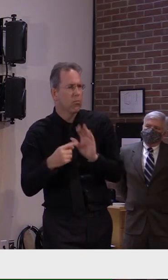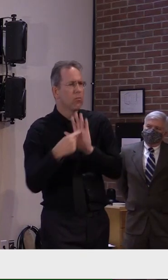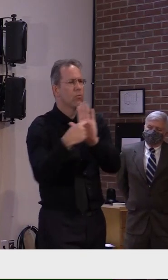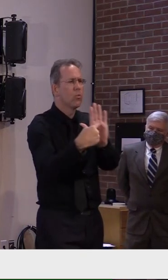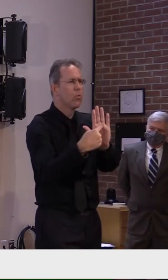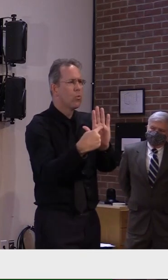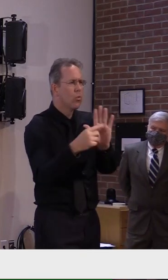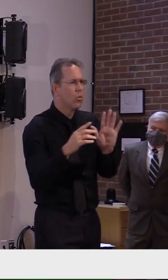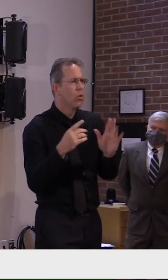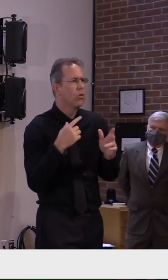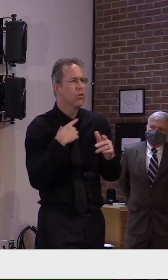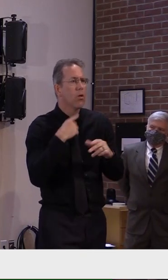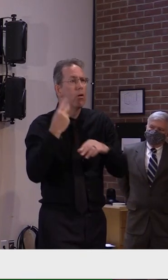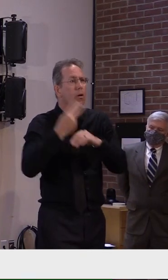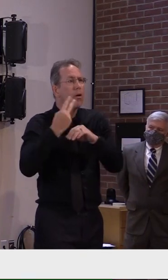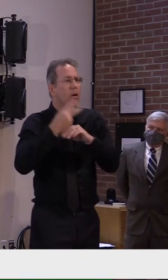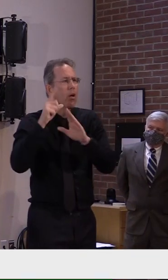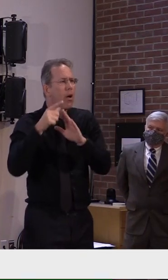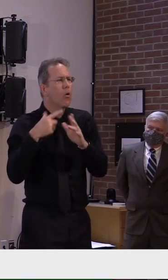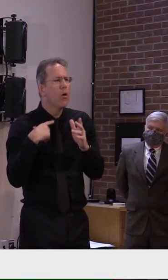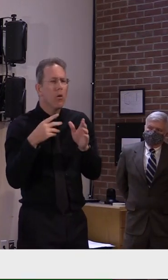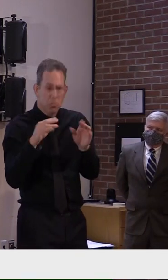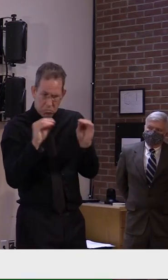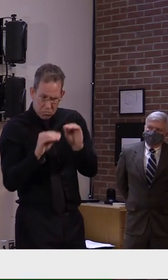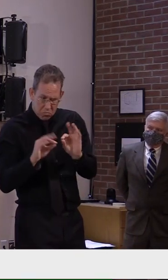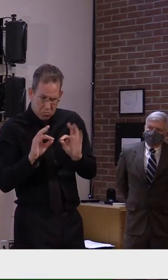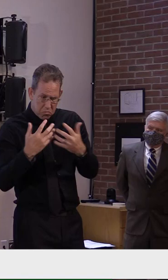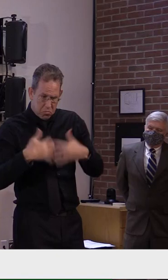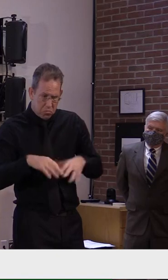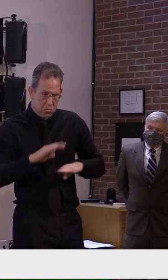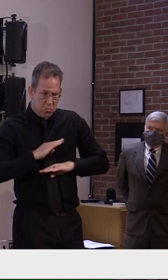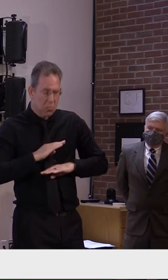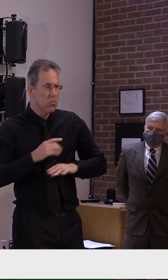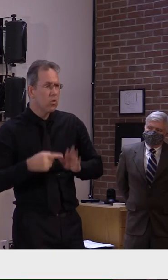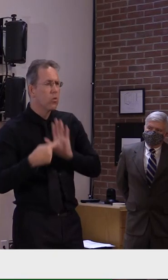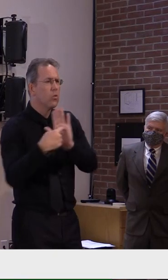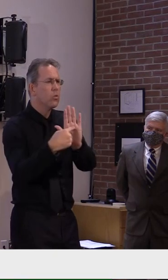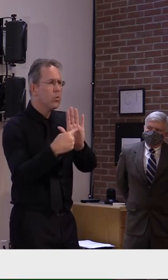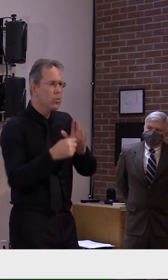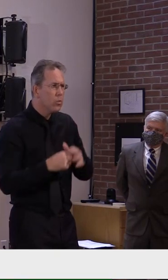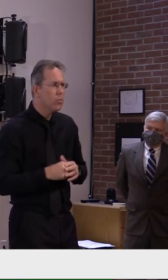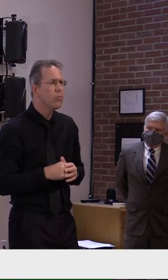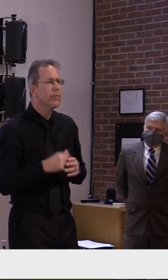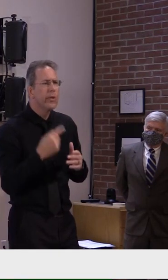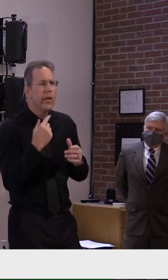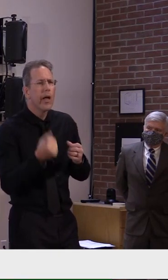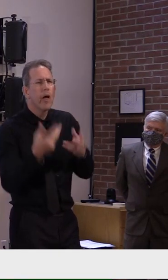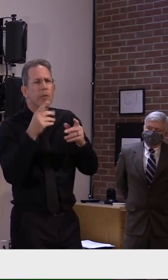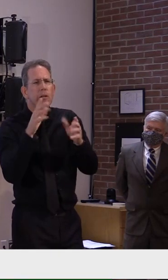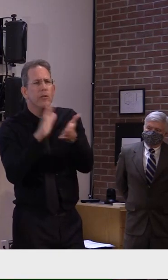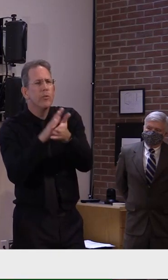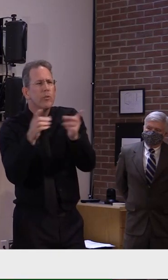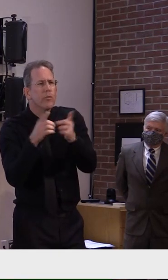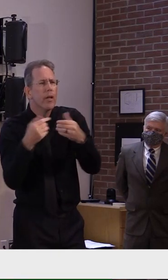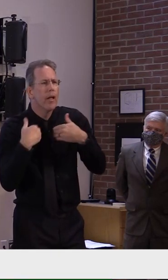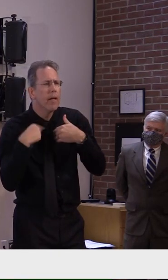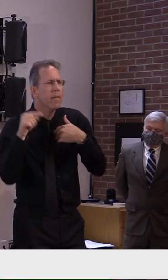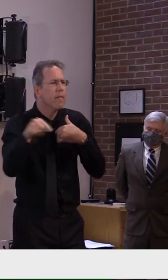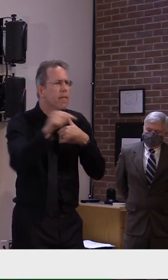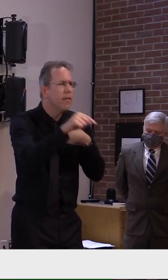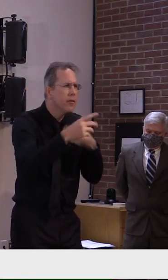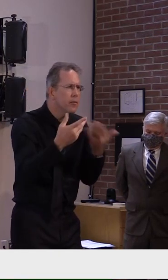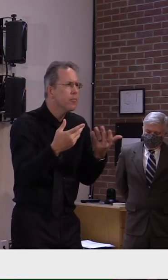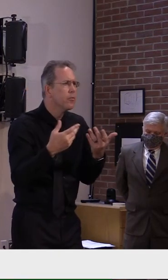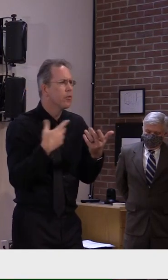assess our experience at some uh point in the future i can't be precise because we haven't really discussed that as a team